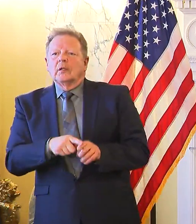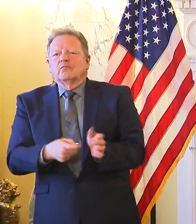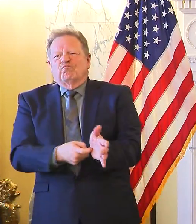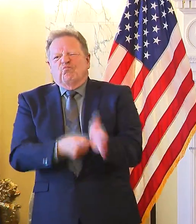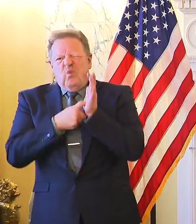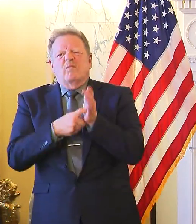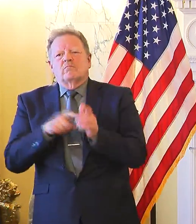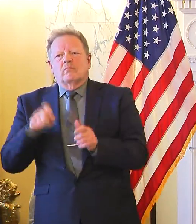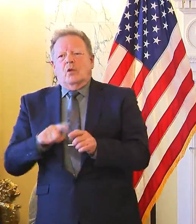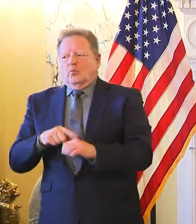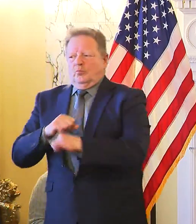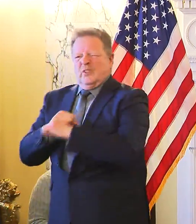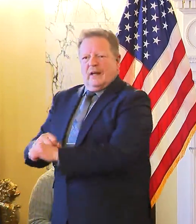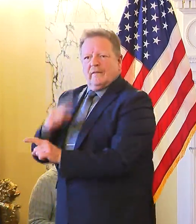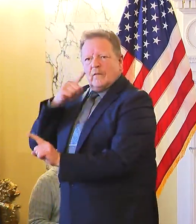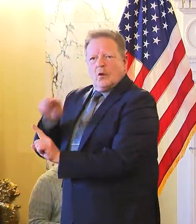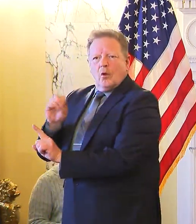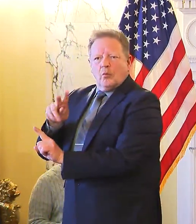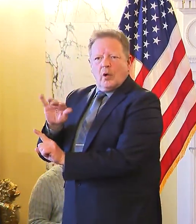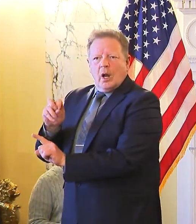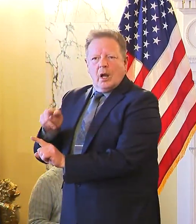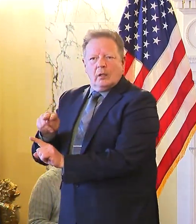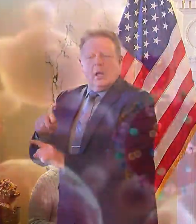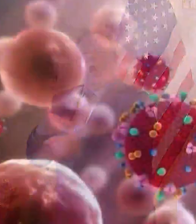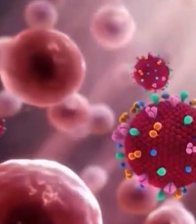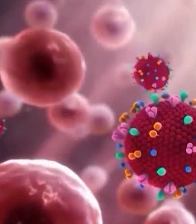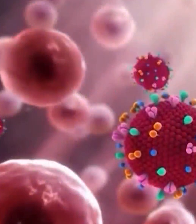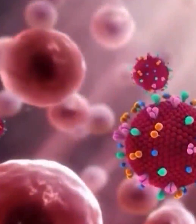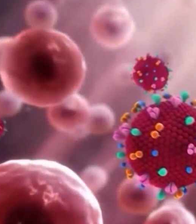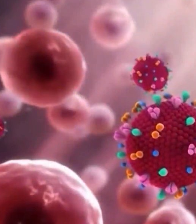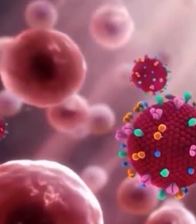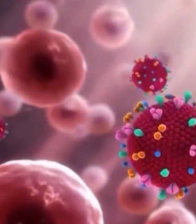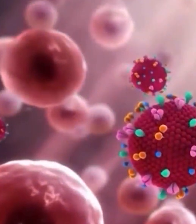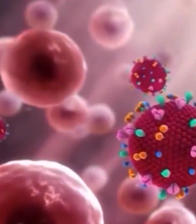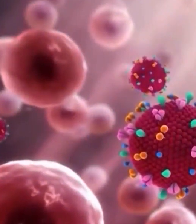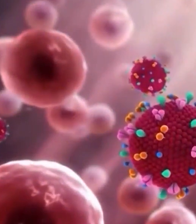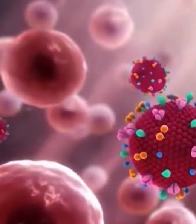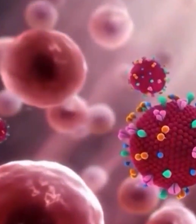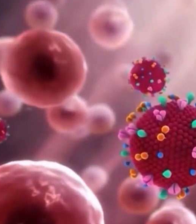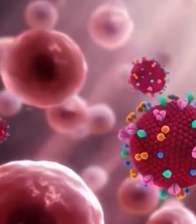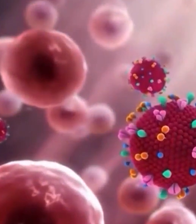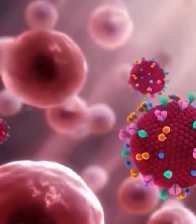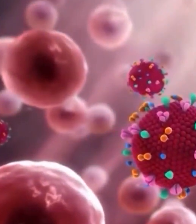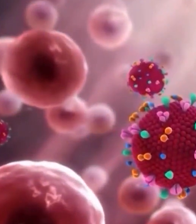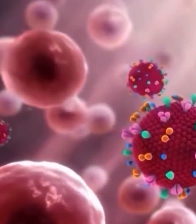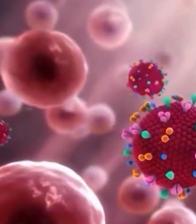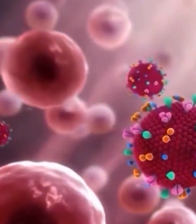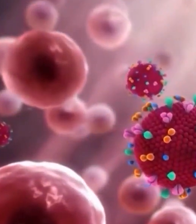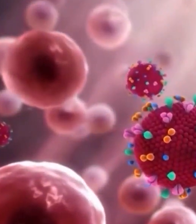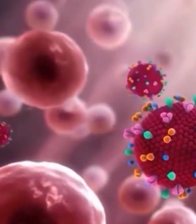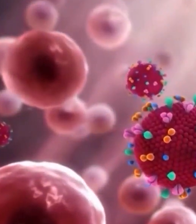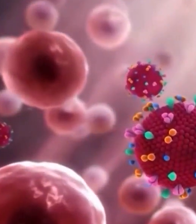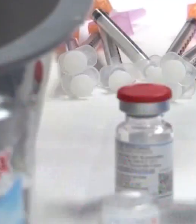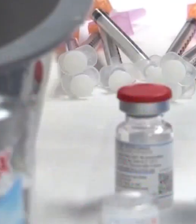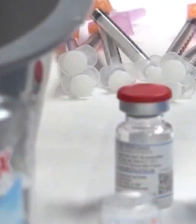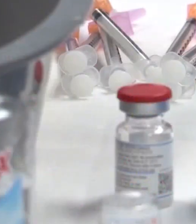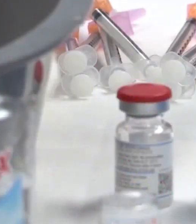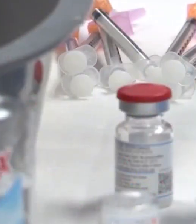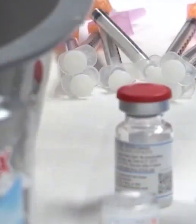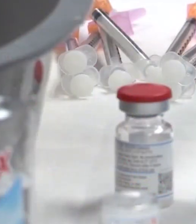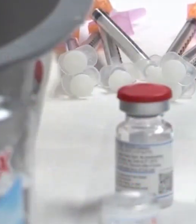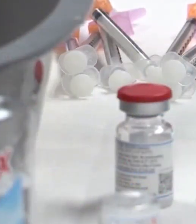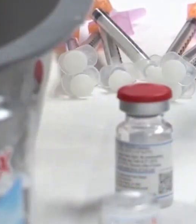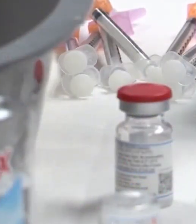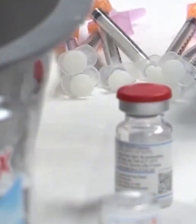necessity. Health department director Dr. Nicole Alexander-Scott says early data shows protection against Omicron occurs significantly